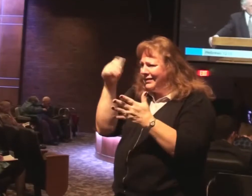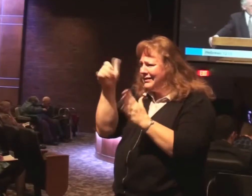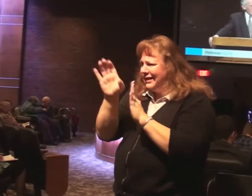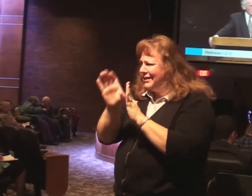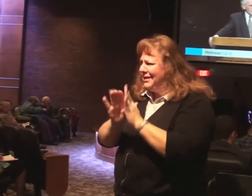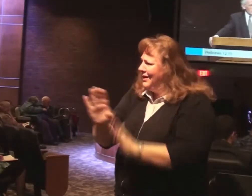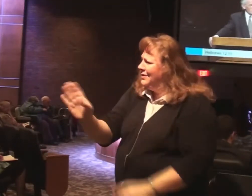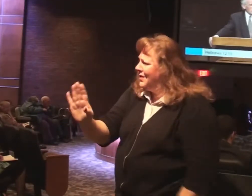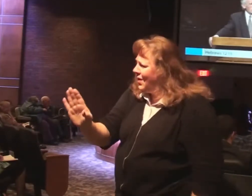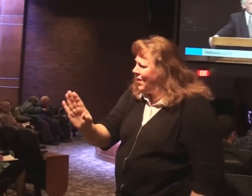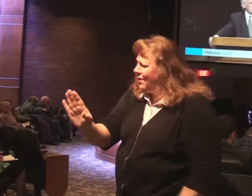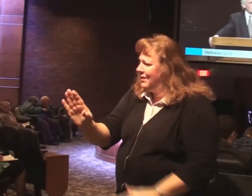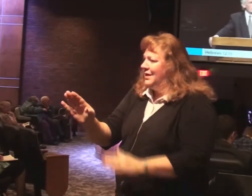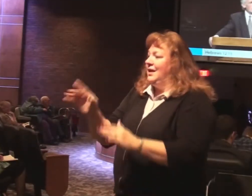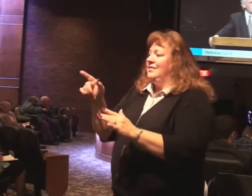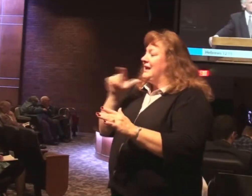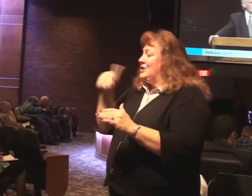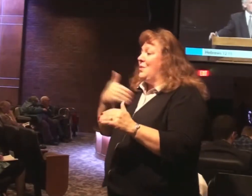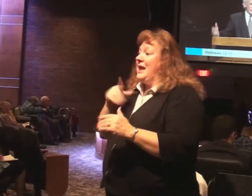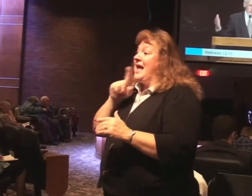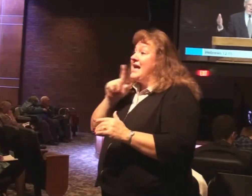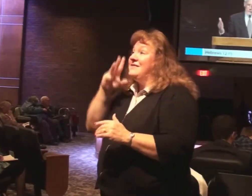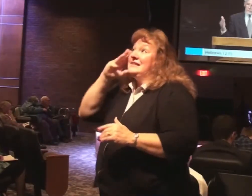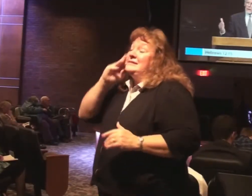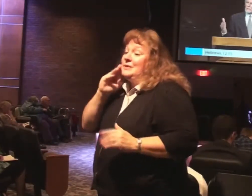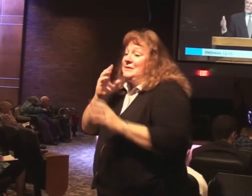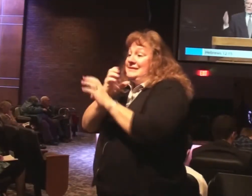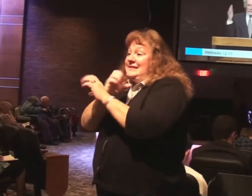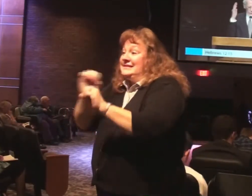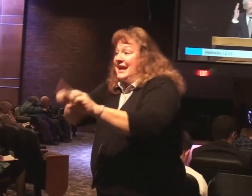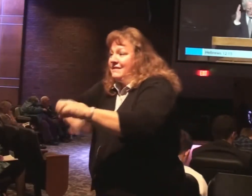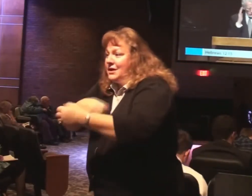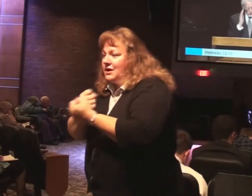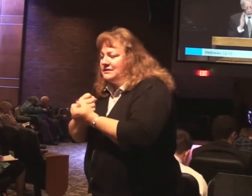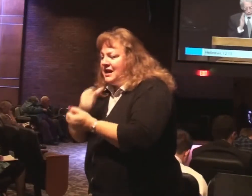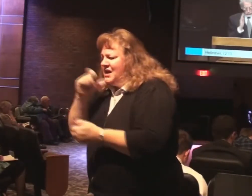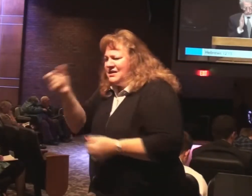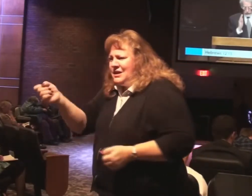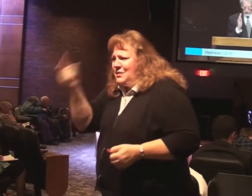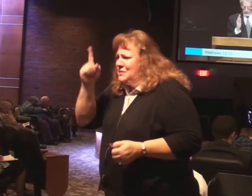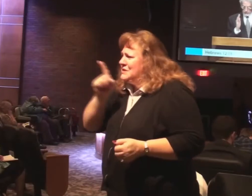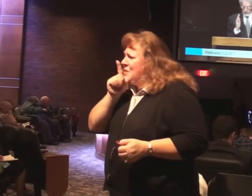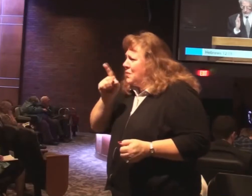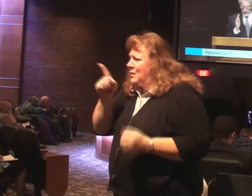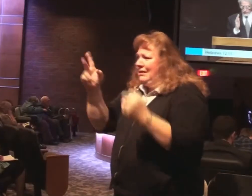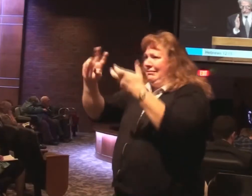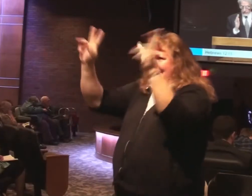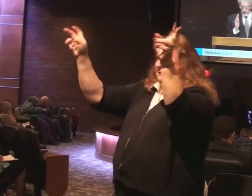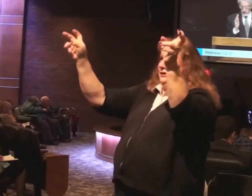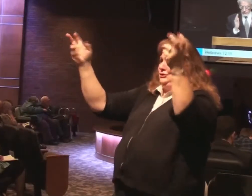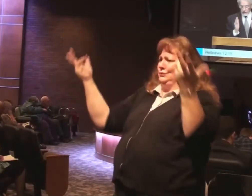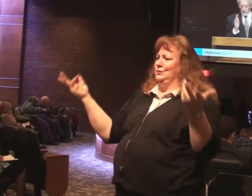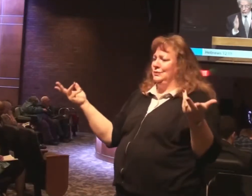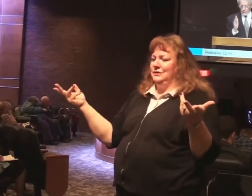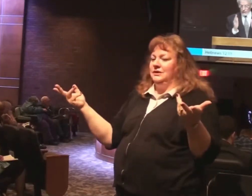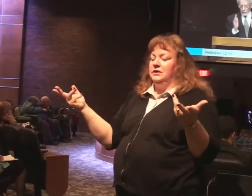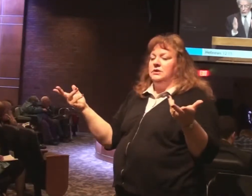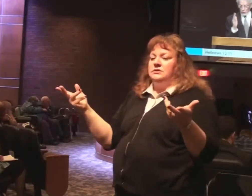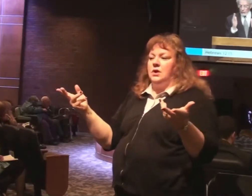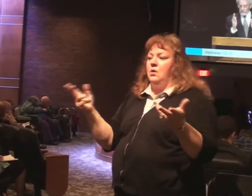They stopped short of saving grace. But they failed to realize the issue. So he warns them. See to it that no one